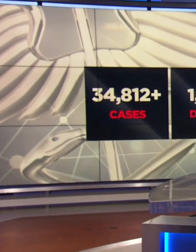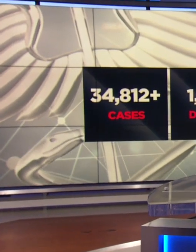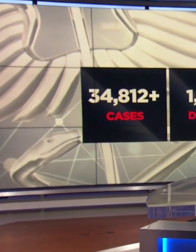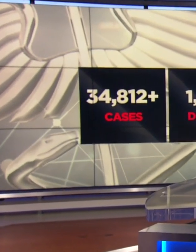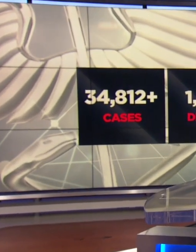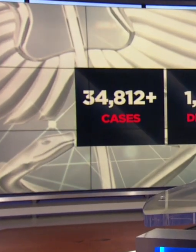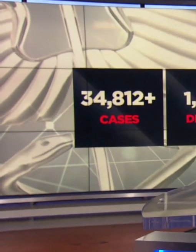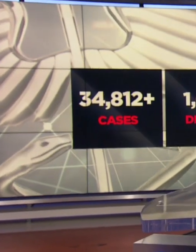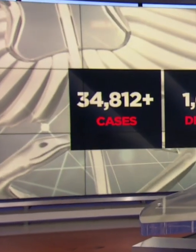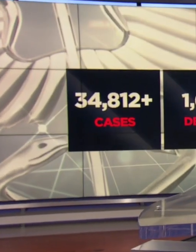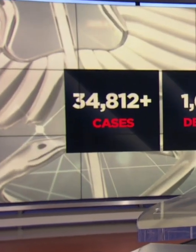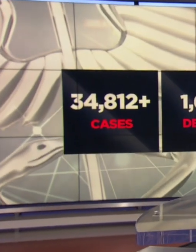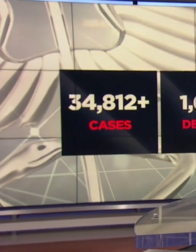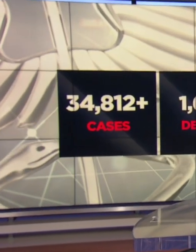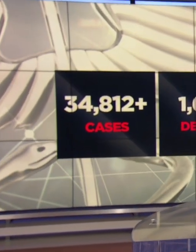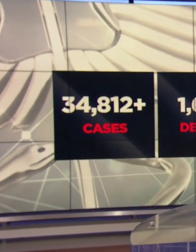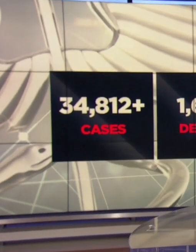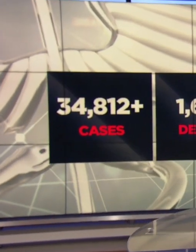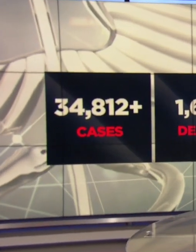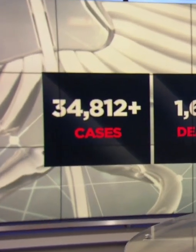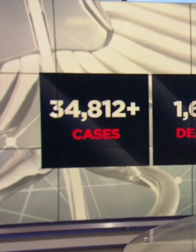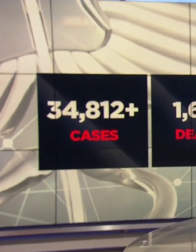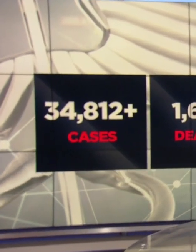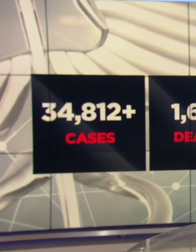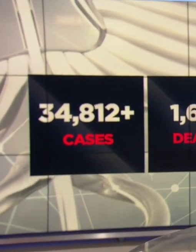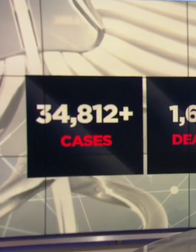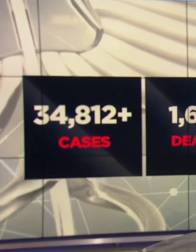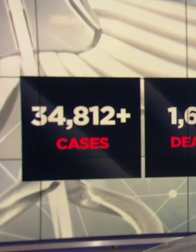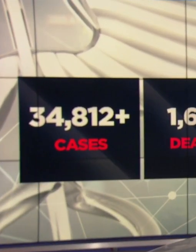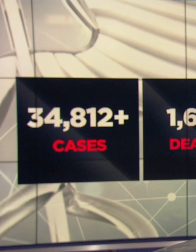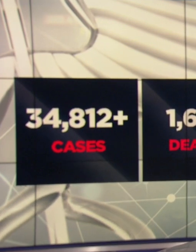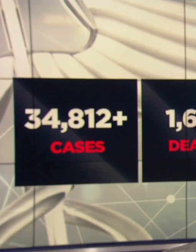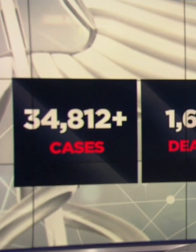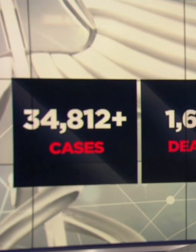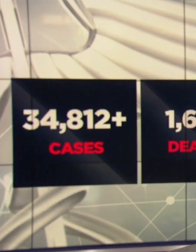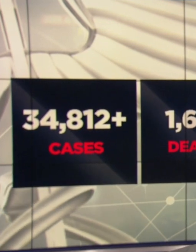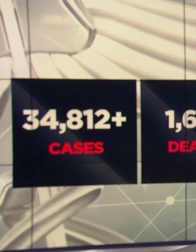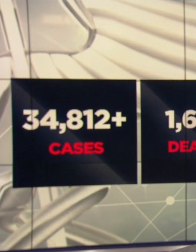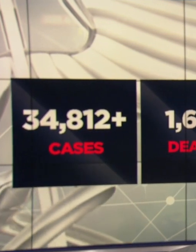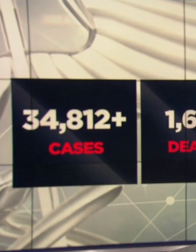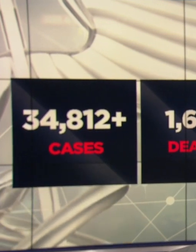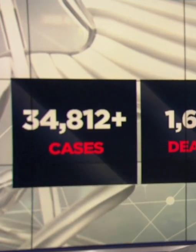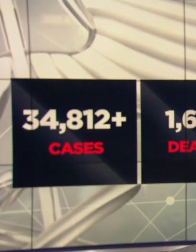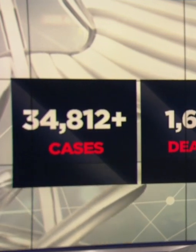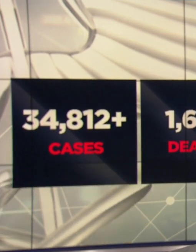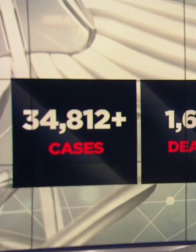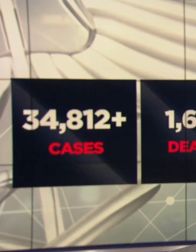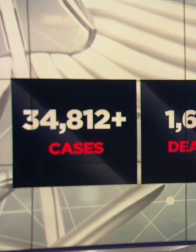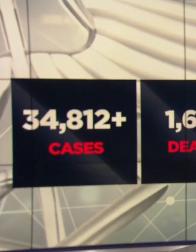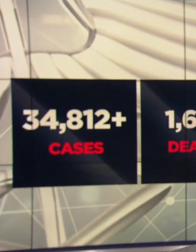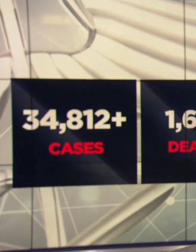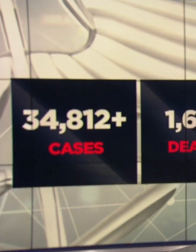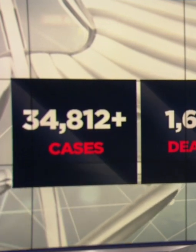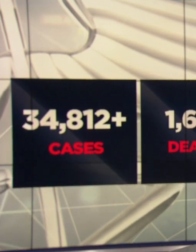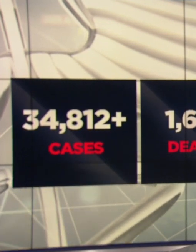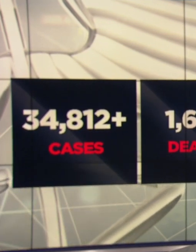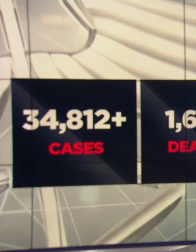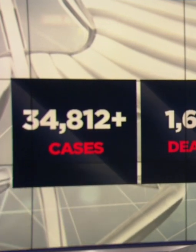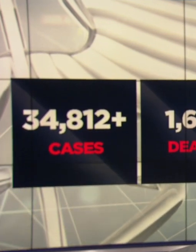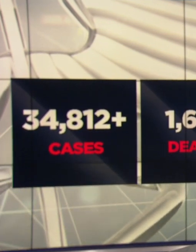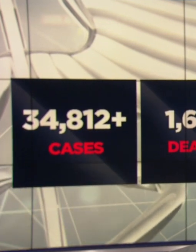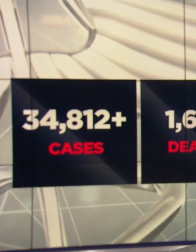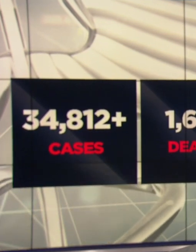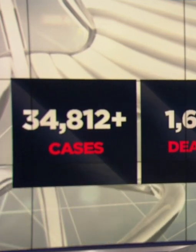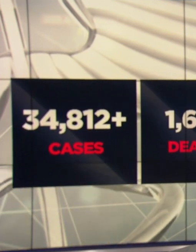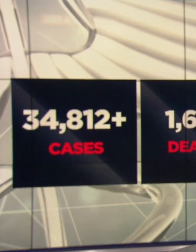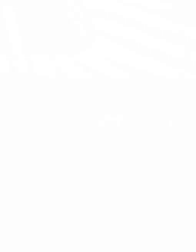5 p.m., stores and salons can reopen with precautions in place. And small religious gatherings can begin once again. We